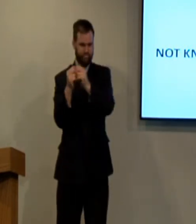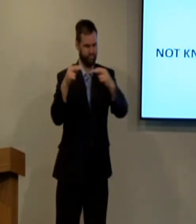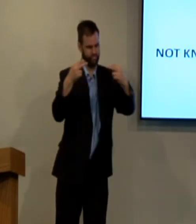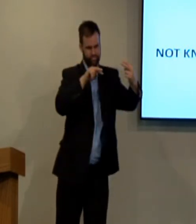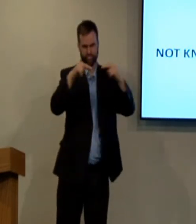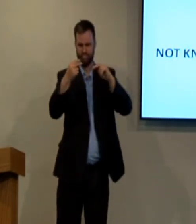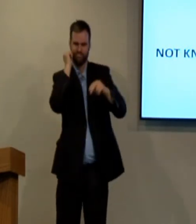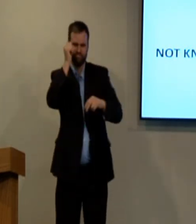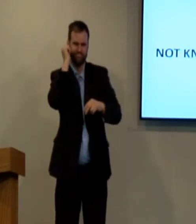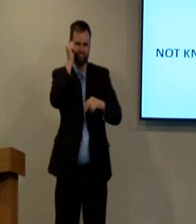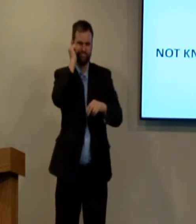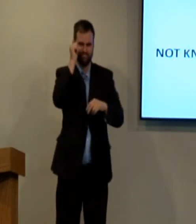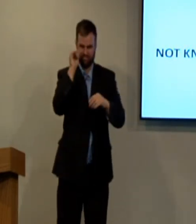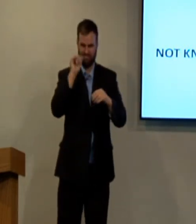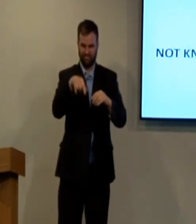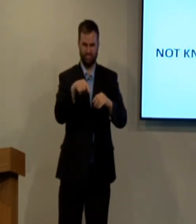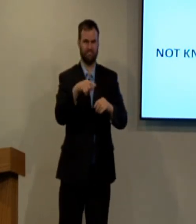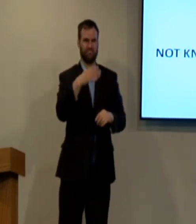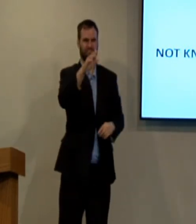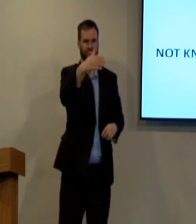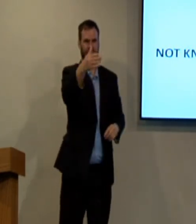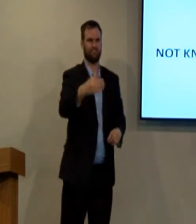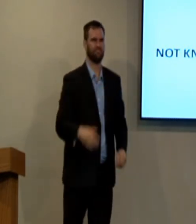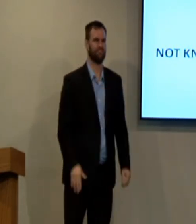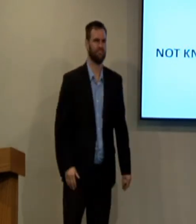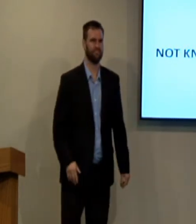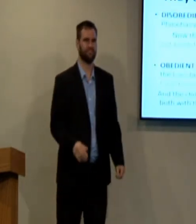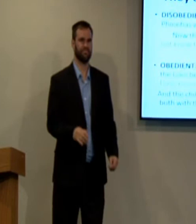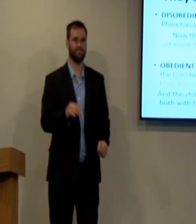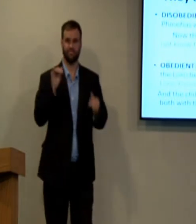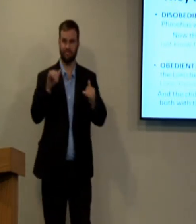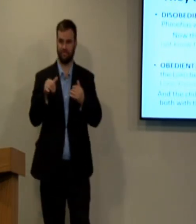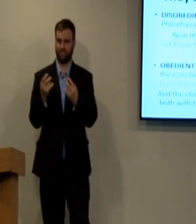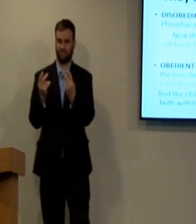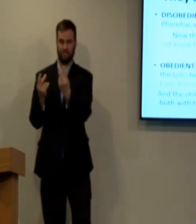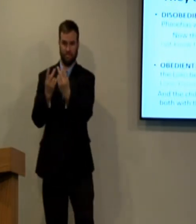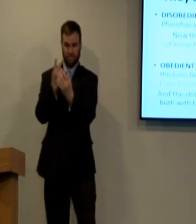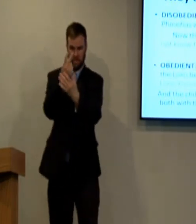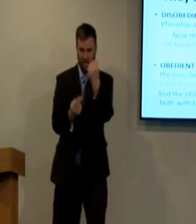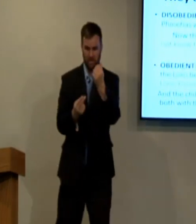They worked together each and every day, doing the work of the tabernacle.